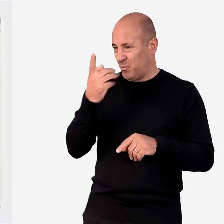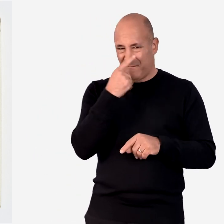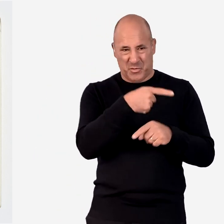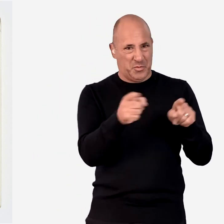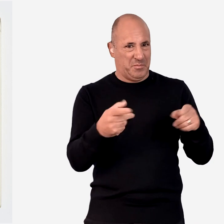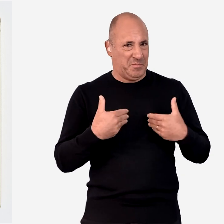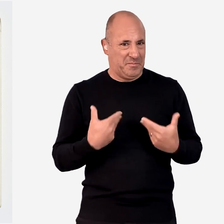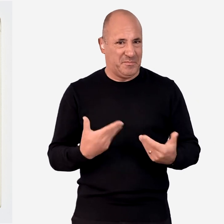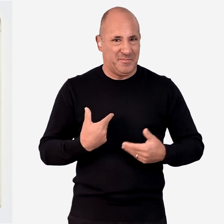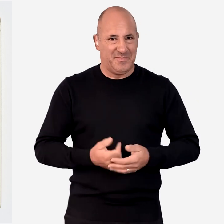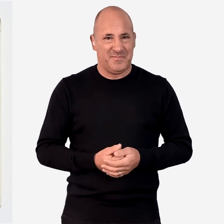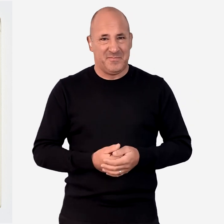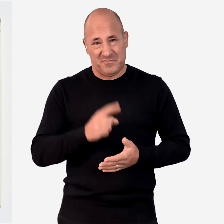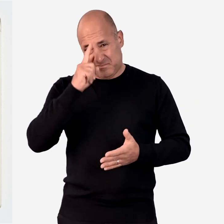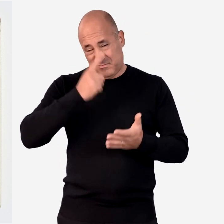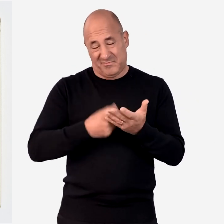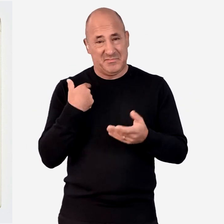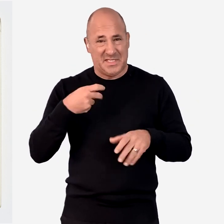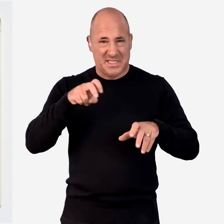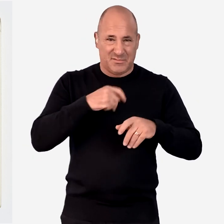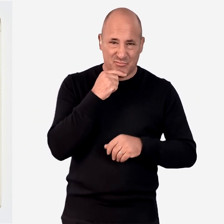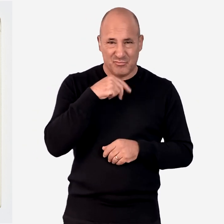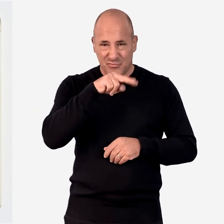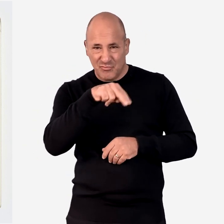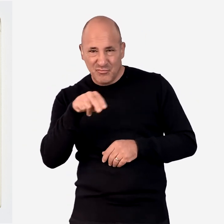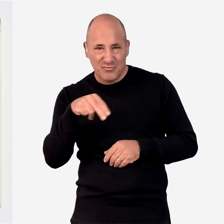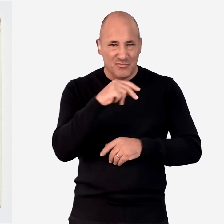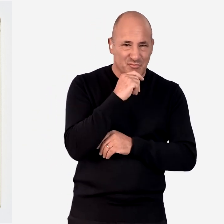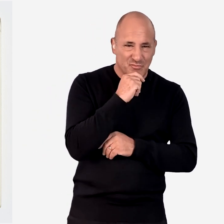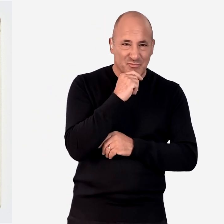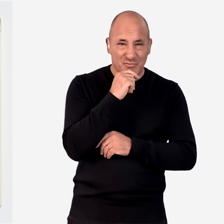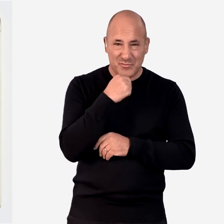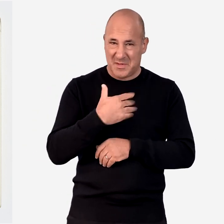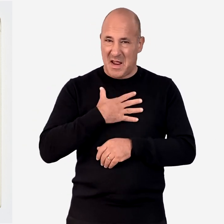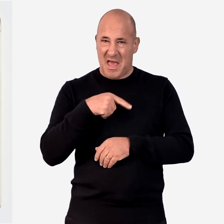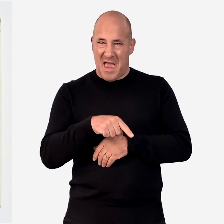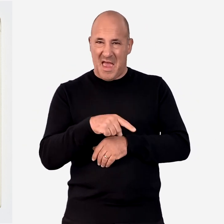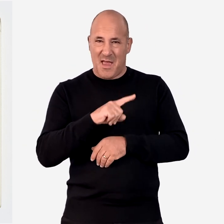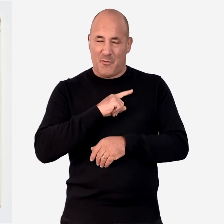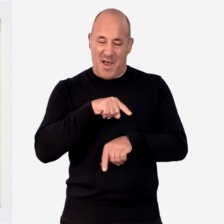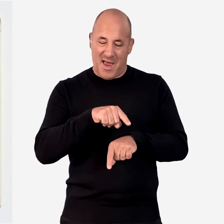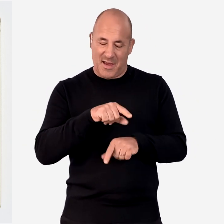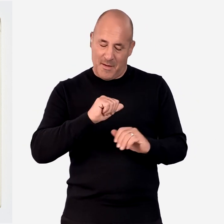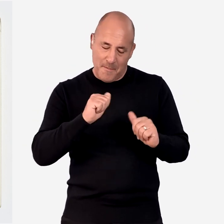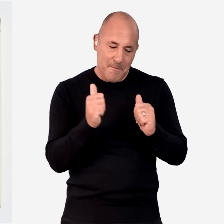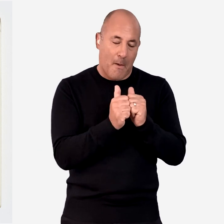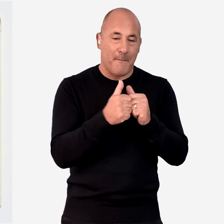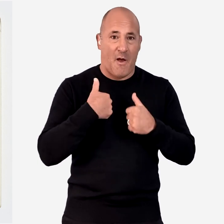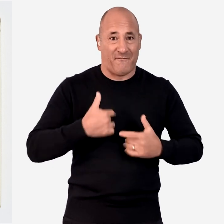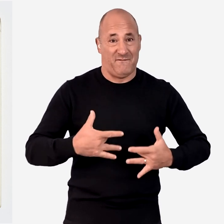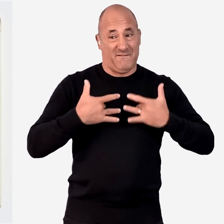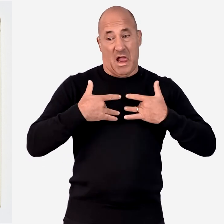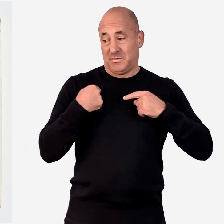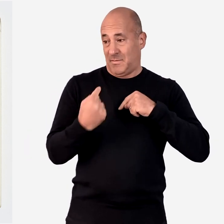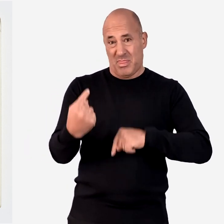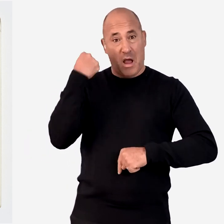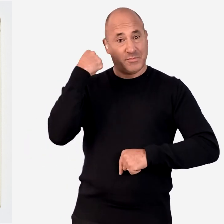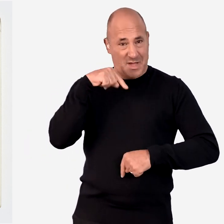And I didn't know anyone, so I just sat and painted. And I really like this because it sums up what I felt at the